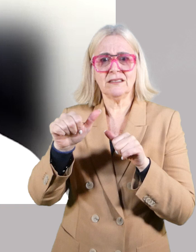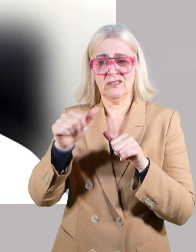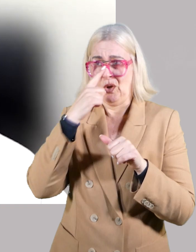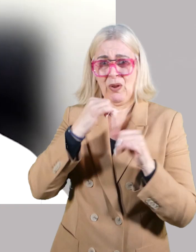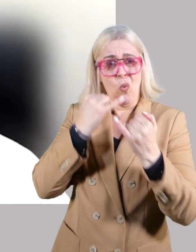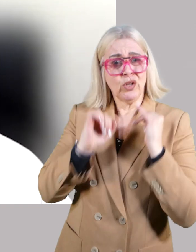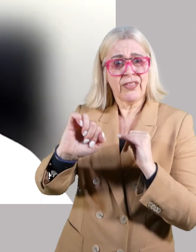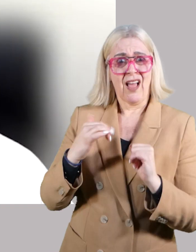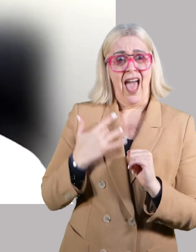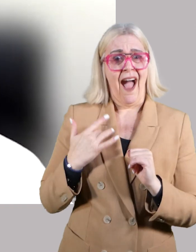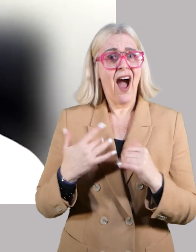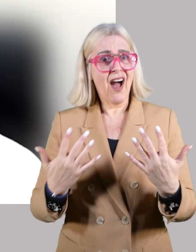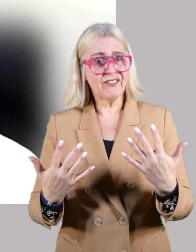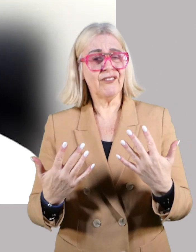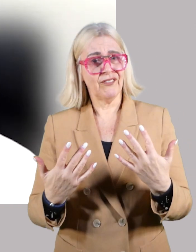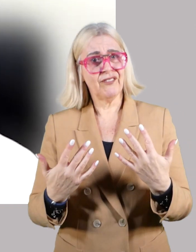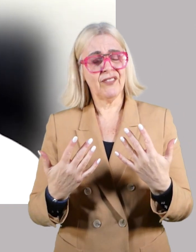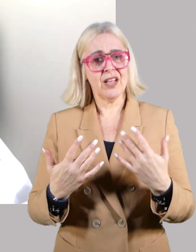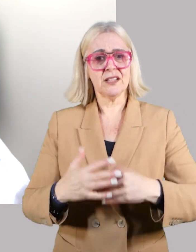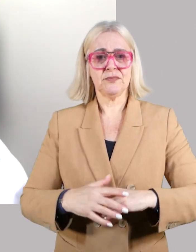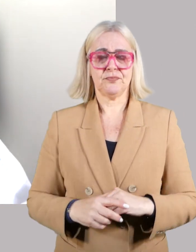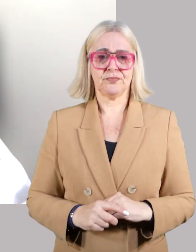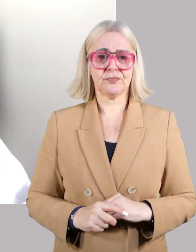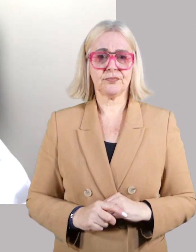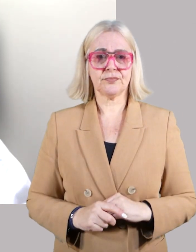what can be the worst time in their lives. Thank you for your attention.